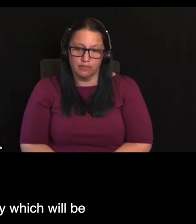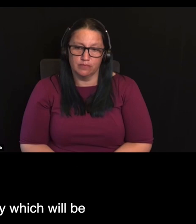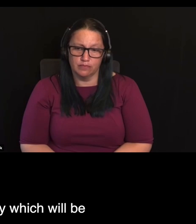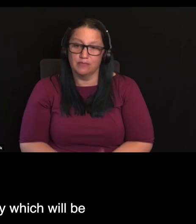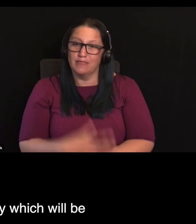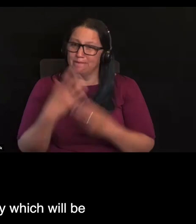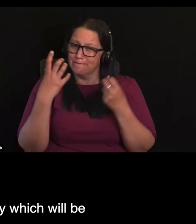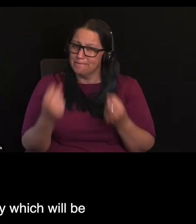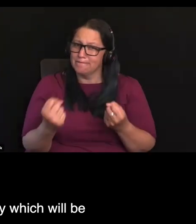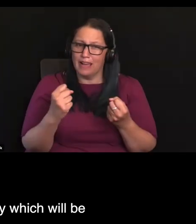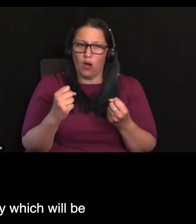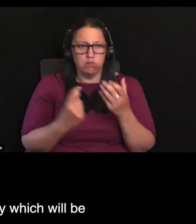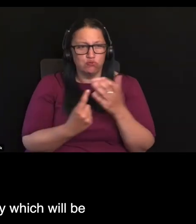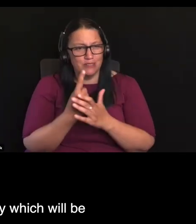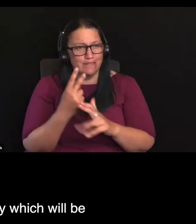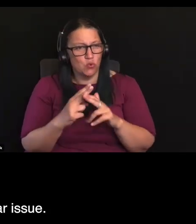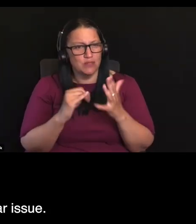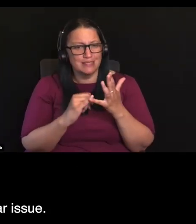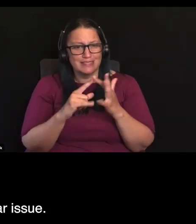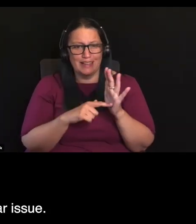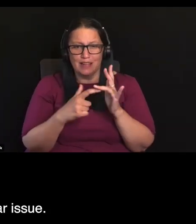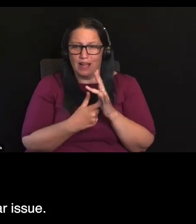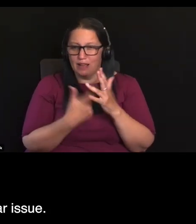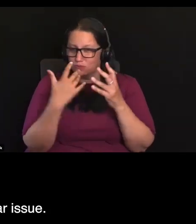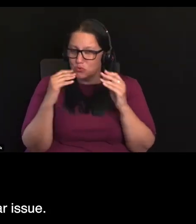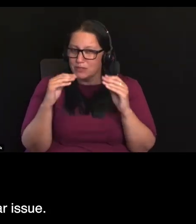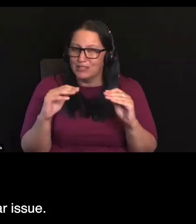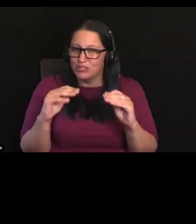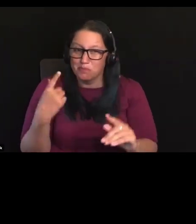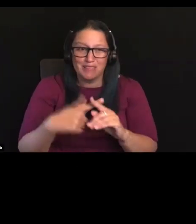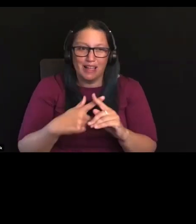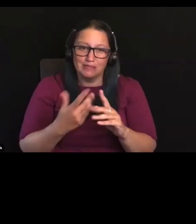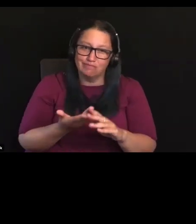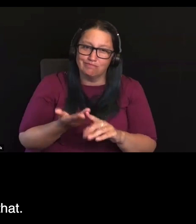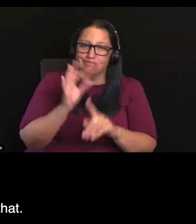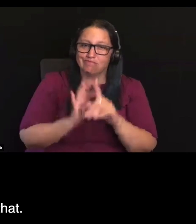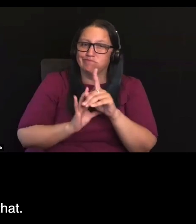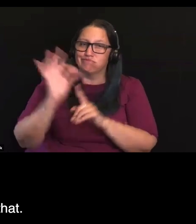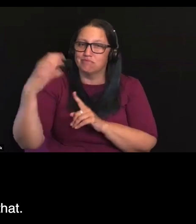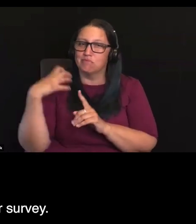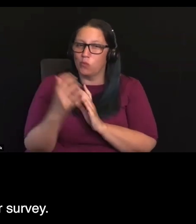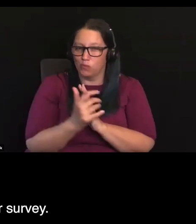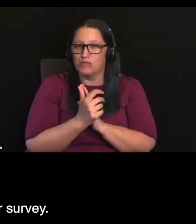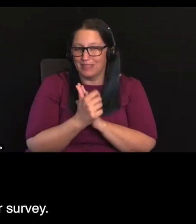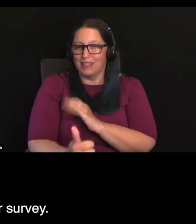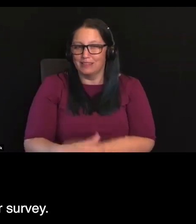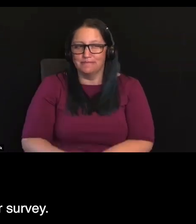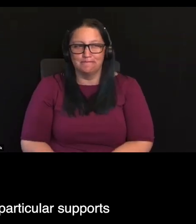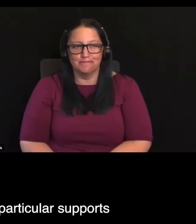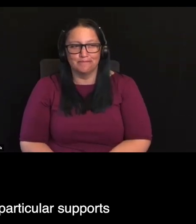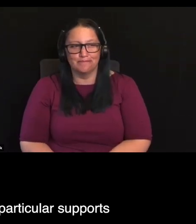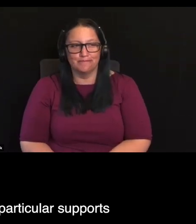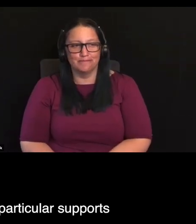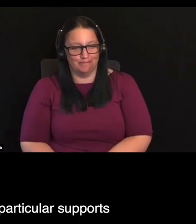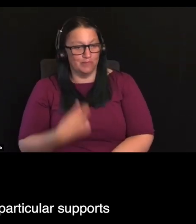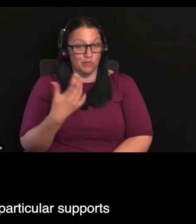Education and Capability, which will be focusing on that particular issue. If I could just add to that, just a bit of a plug for our survey. We